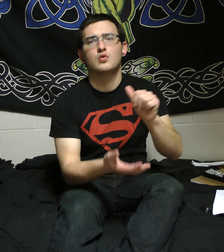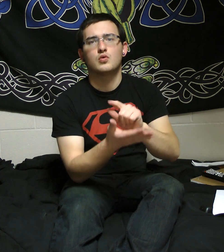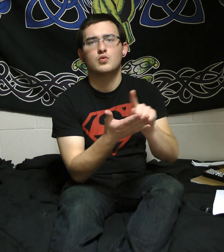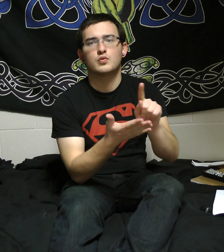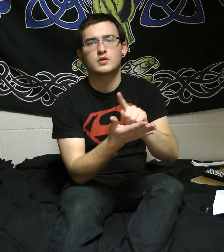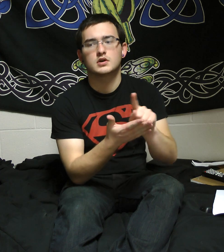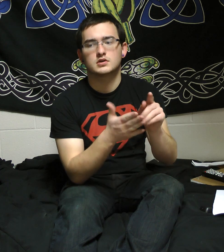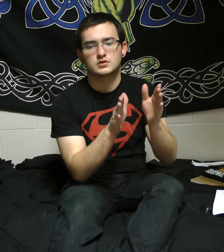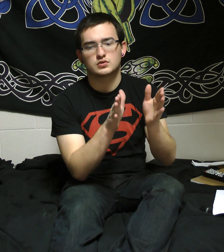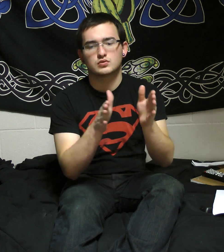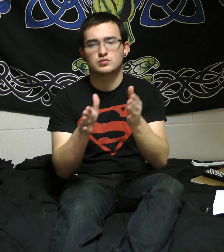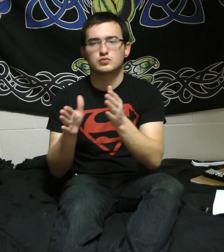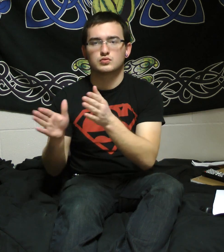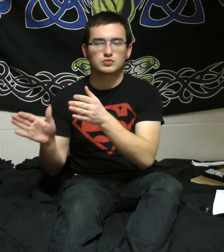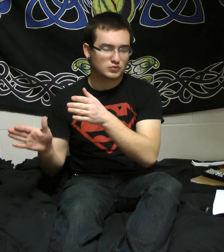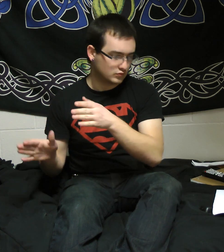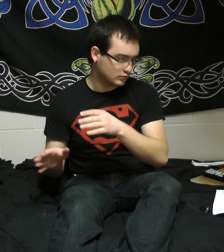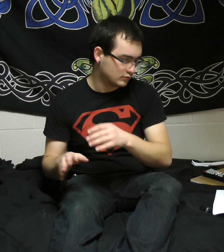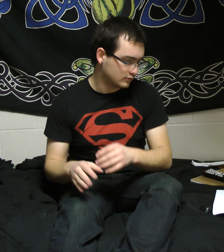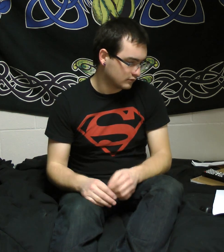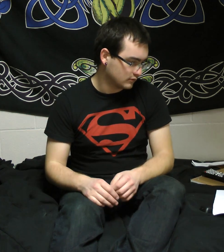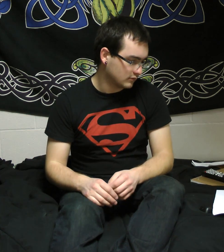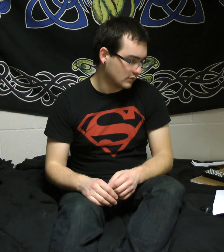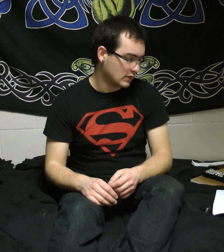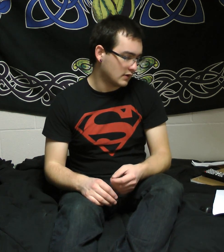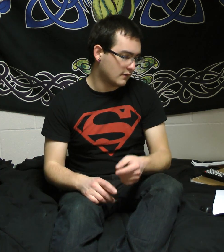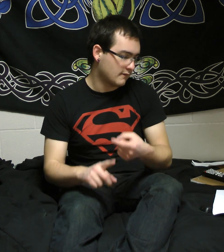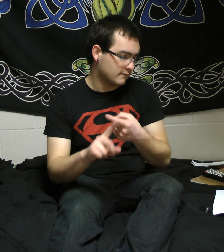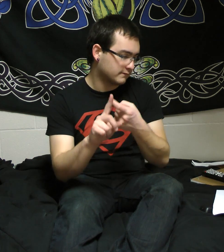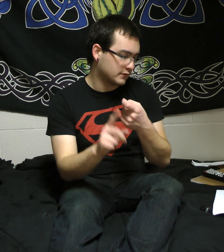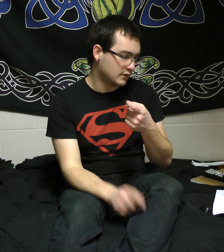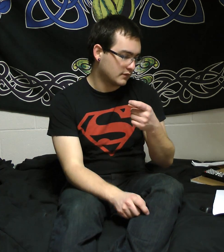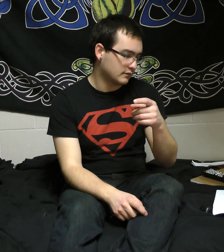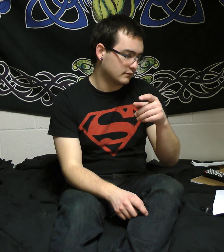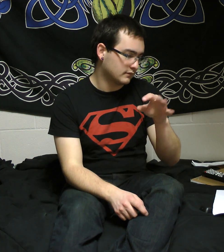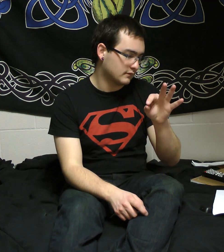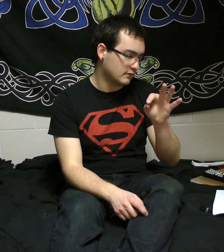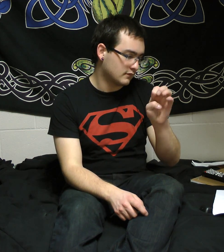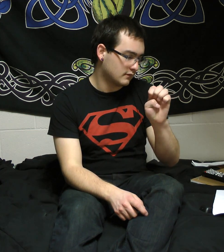Reaching for the phone, cause I can't fight it anymore